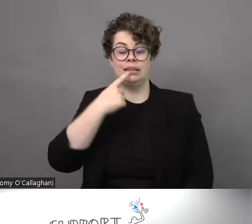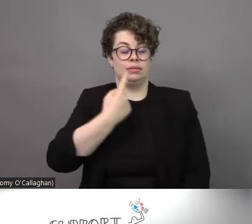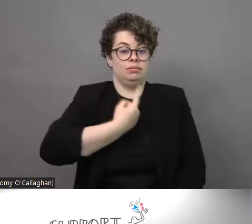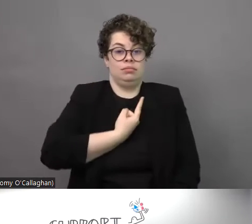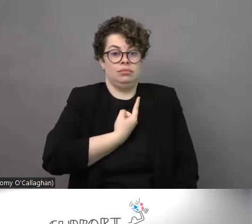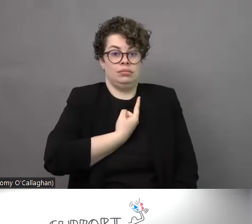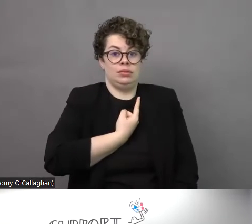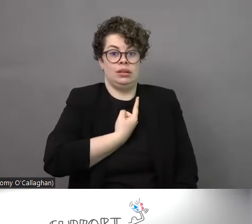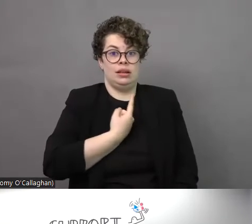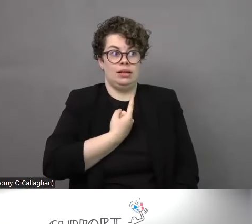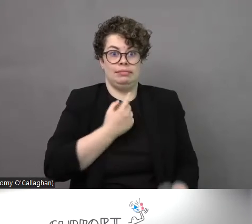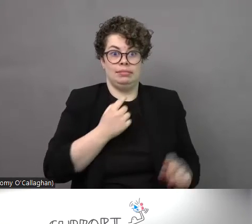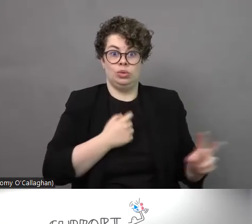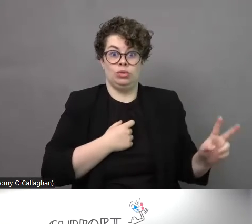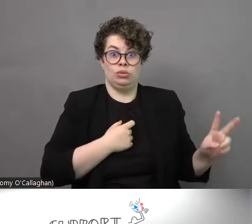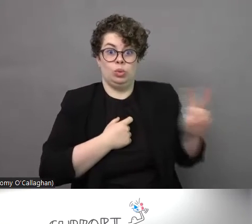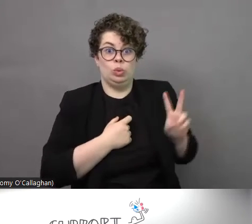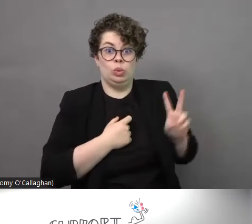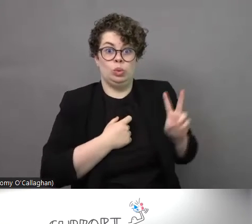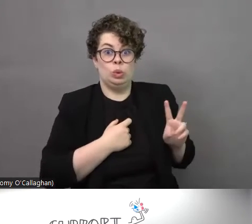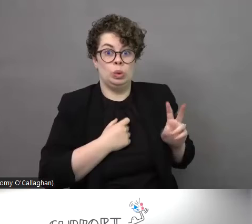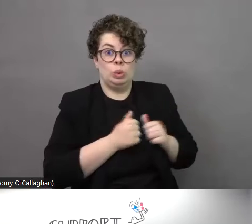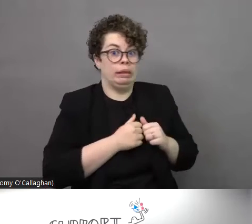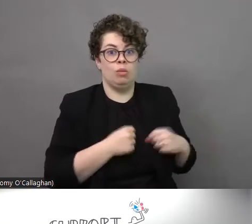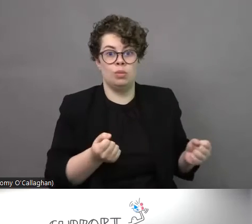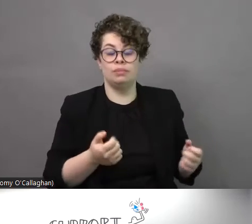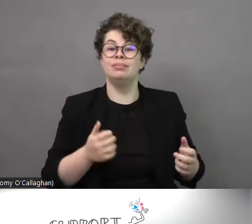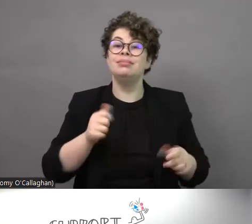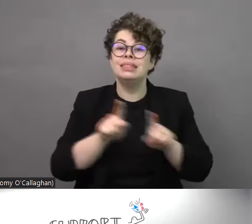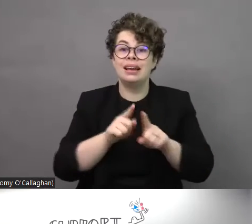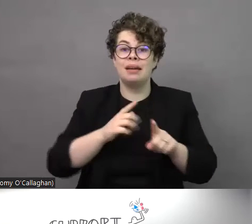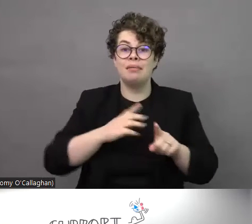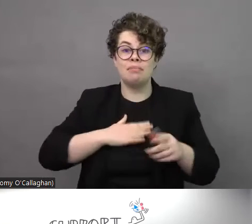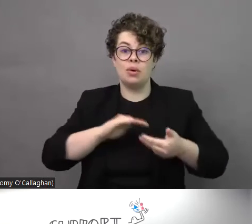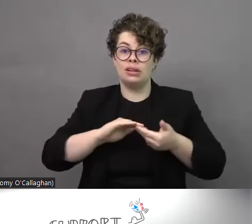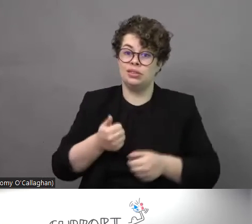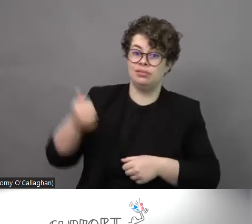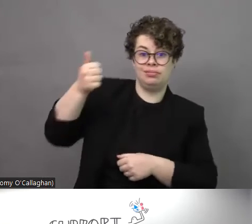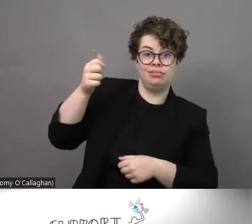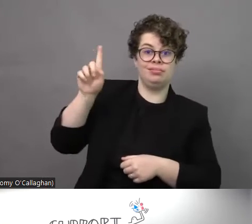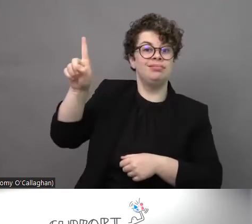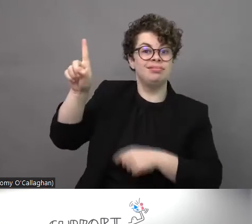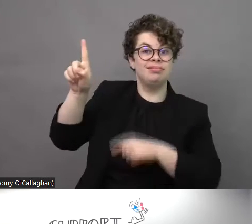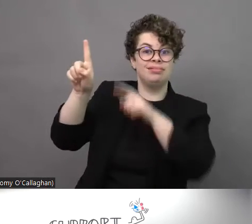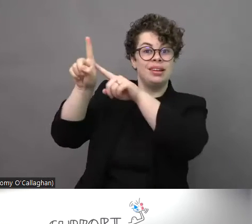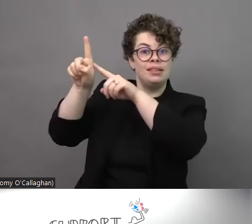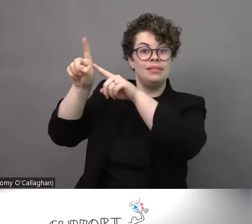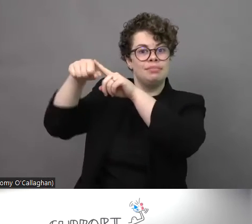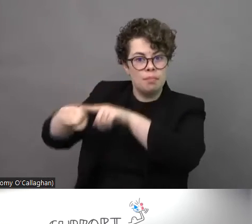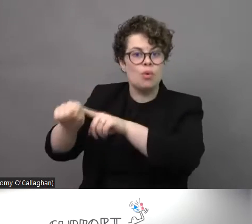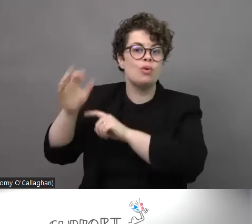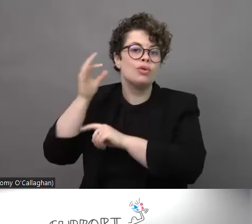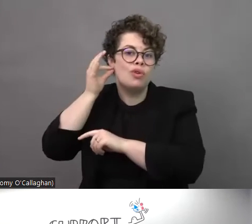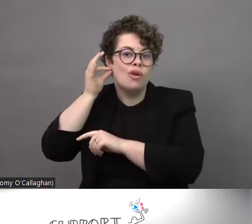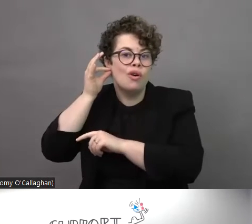to cope with two the same for example as our director with Yulia she has a daughter 25 years old with intellectual